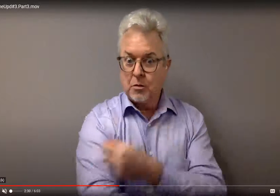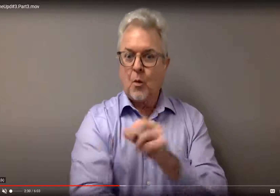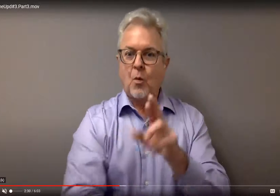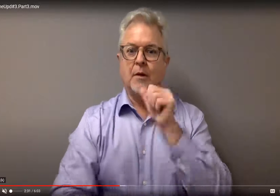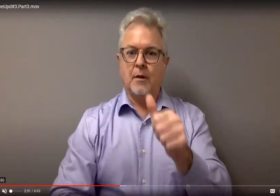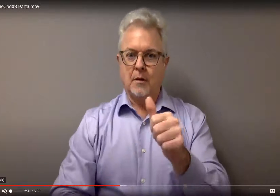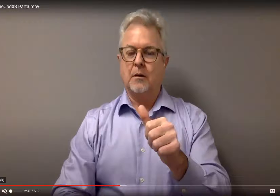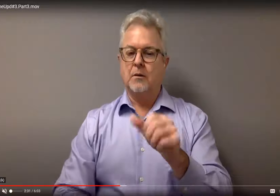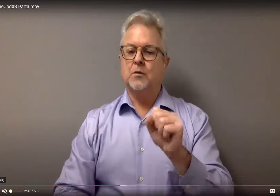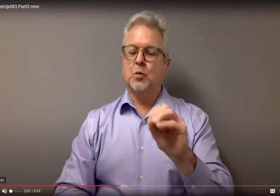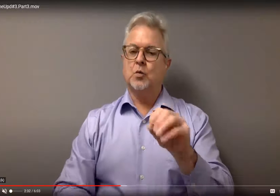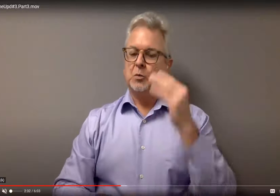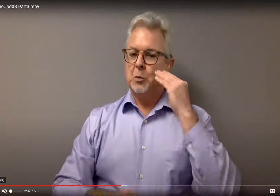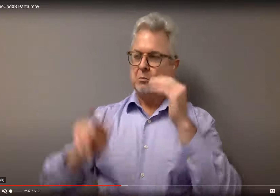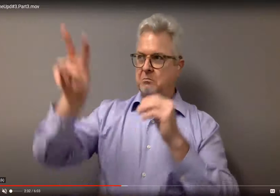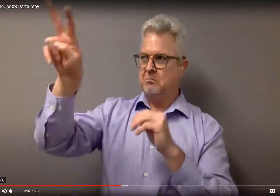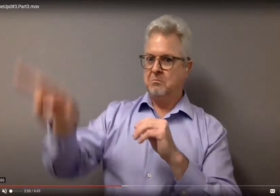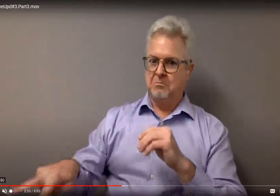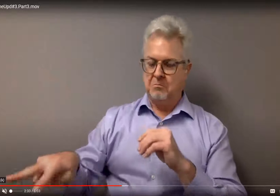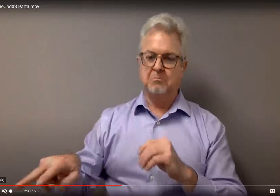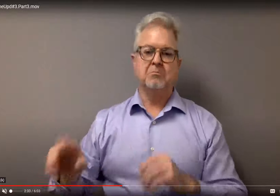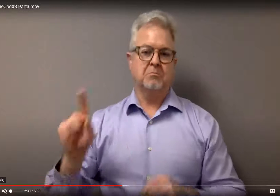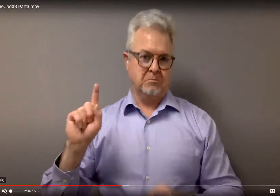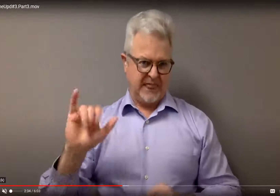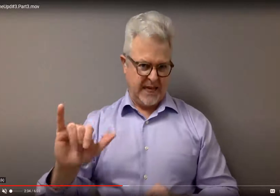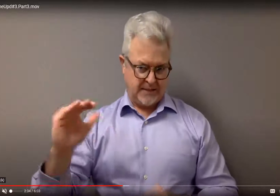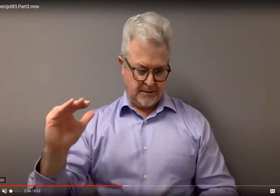aside and help you determine whether or not you should get the vaccine that day.